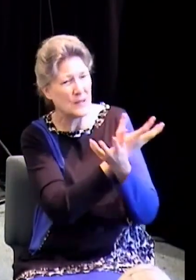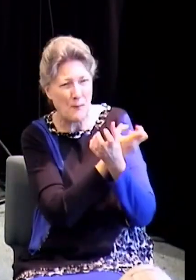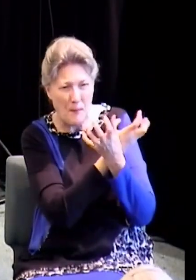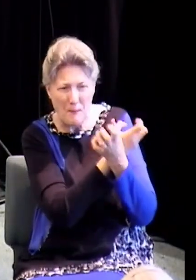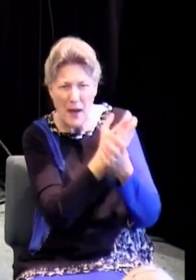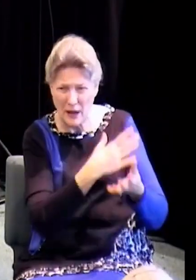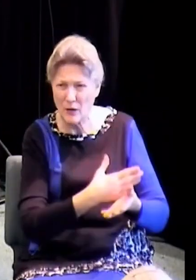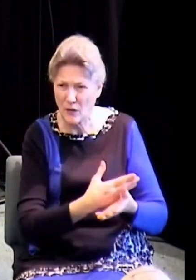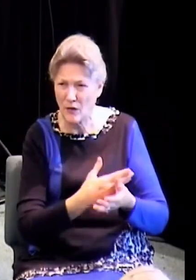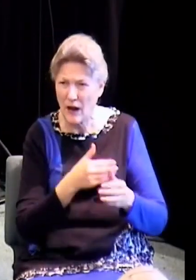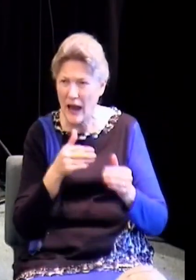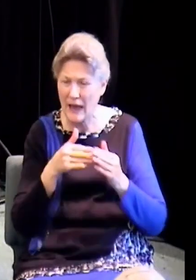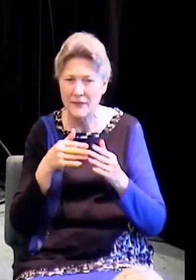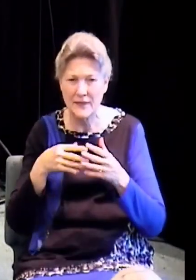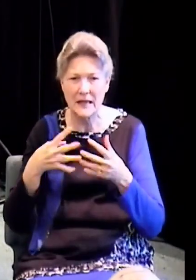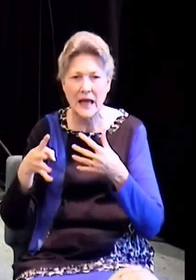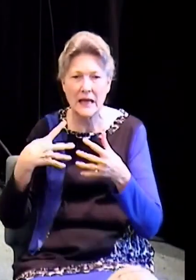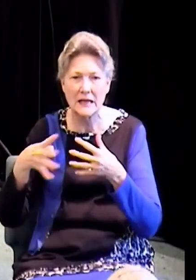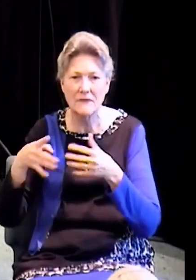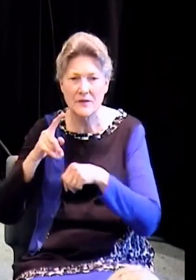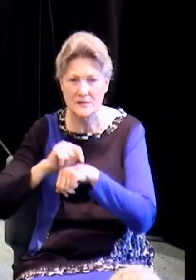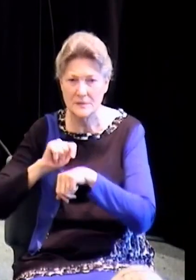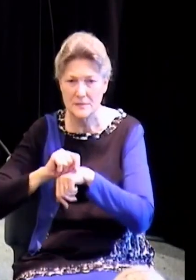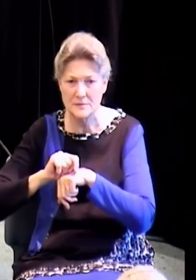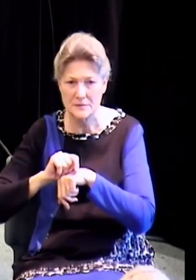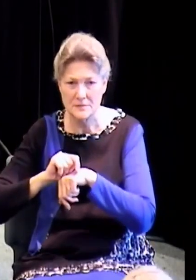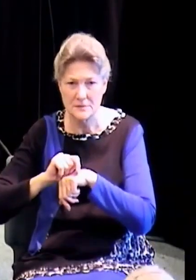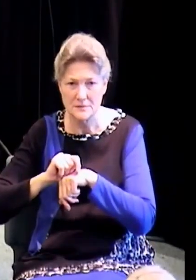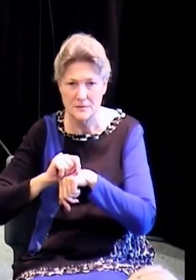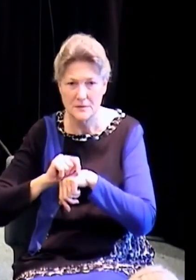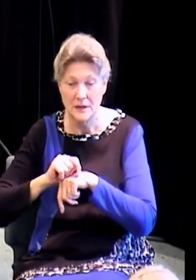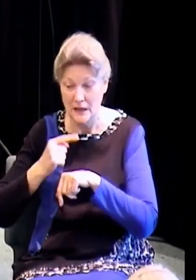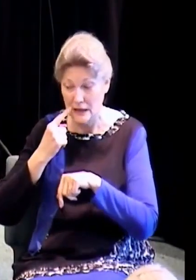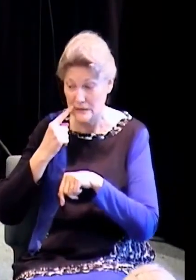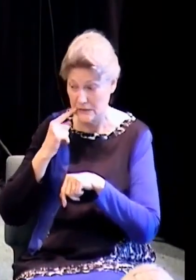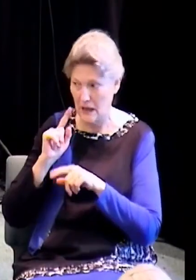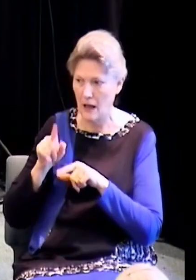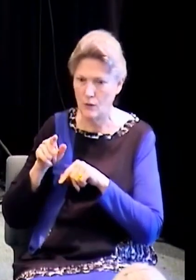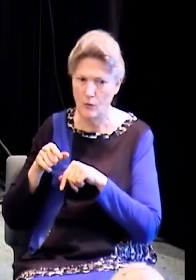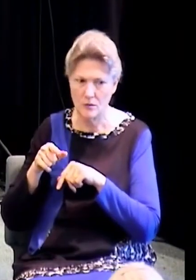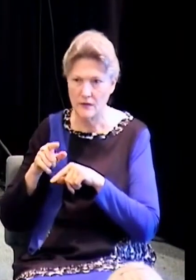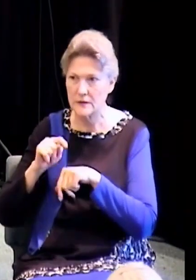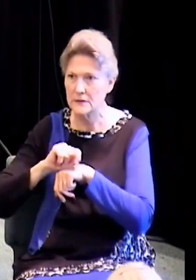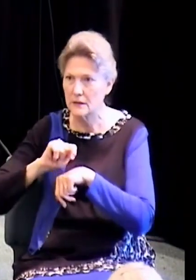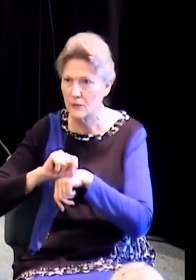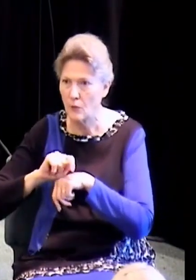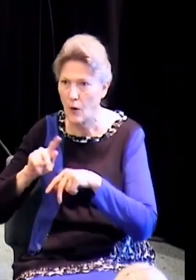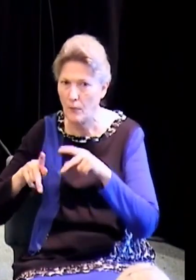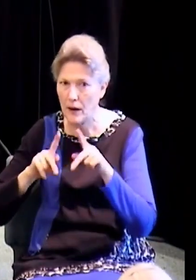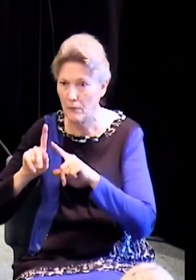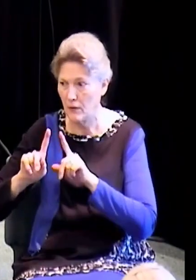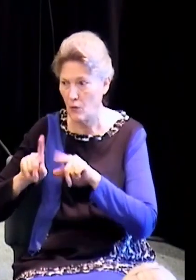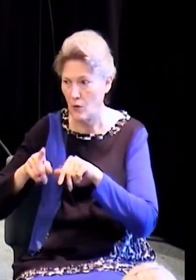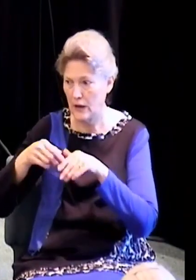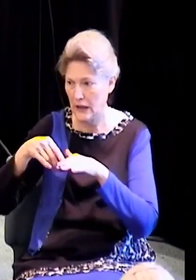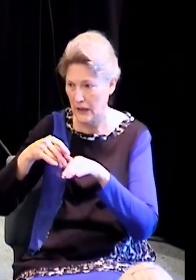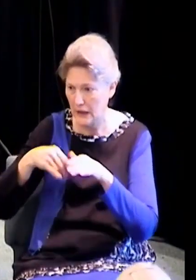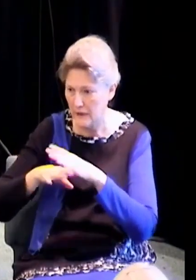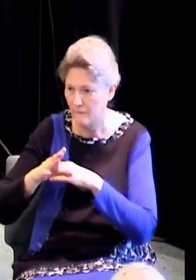I believe that I'll go to the temple where people have a softened heart and I'll walk away with enough money to make it till tomorrow so I can get a cup of